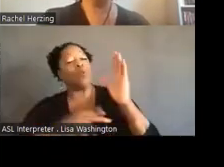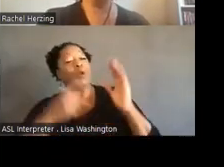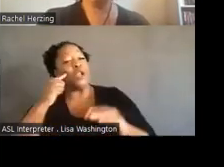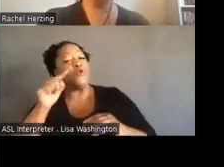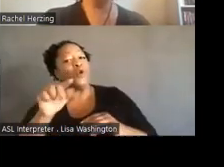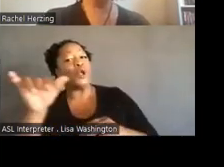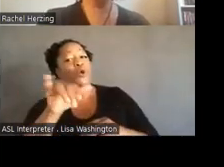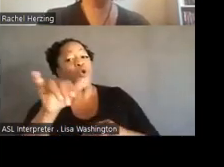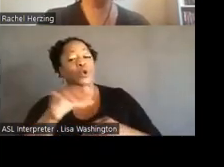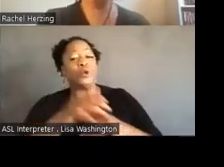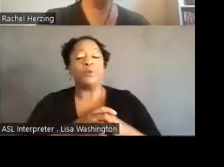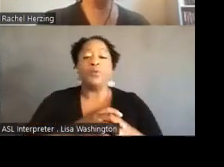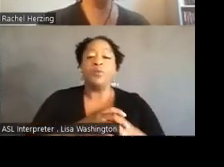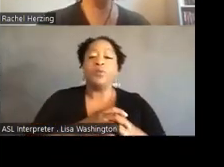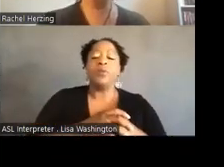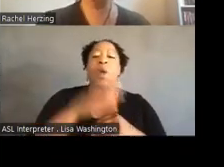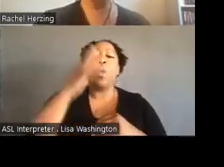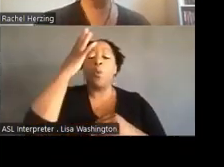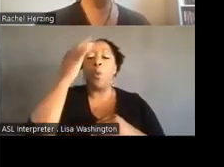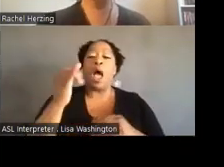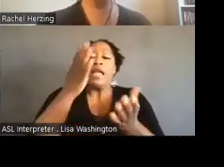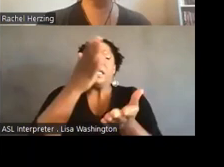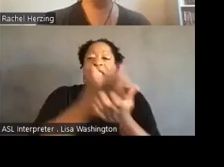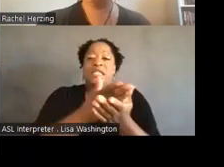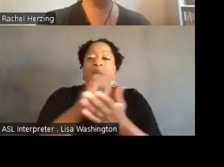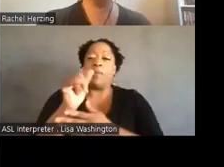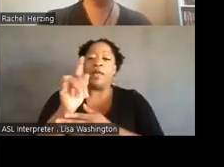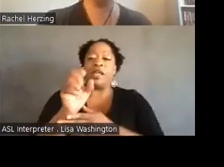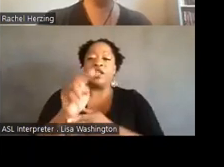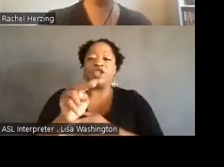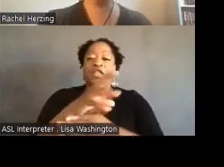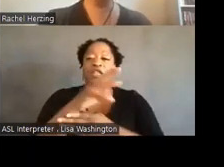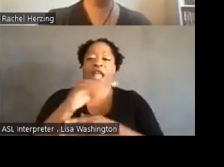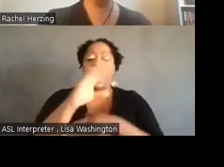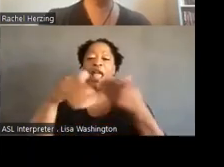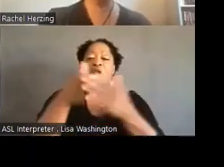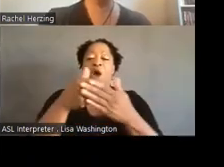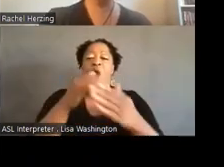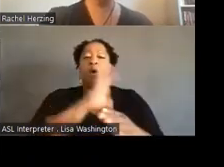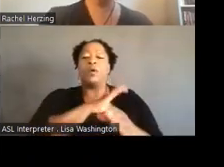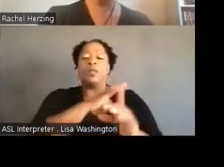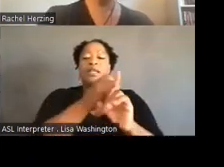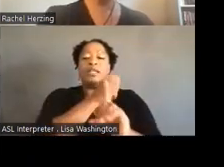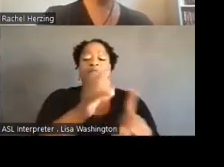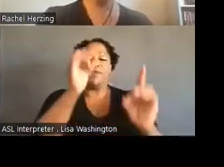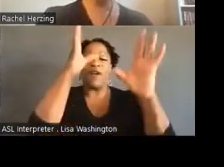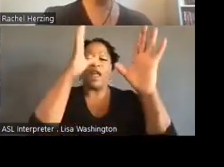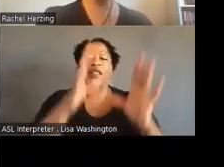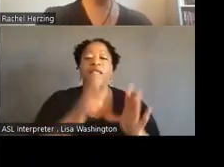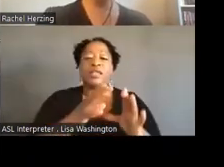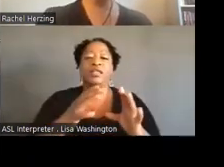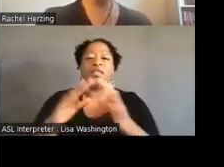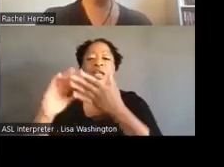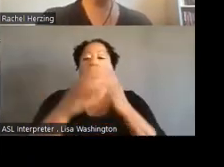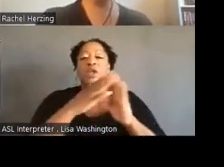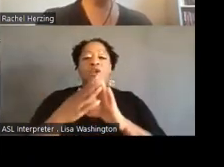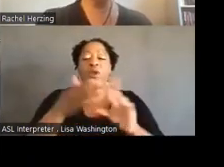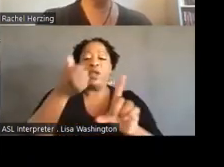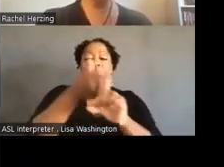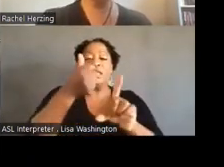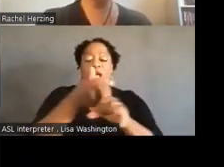They were to stop the injunctions and all police violence, community self